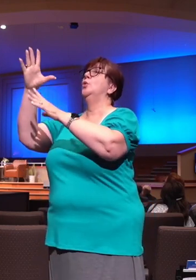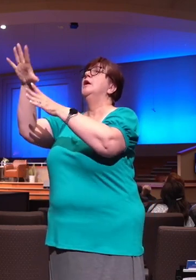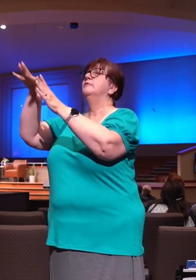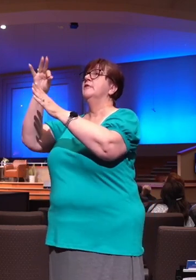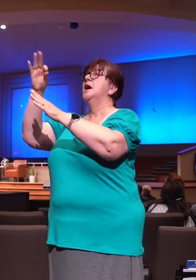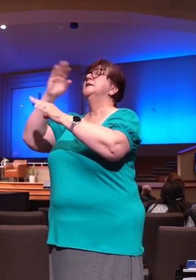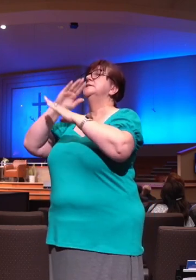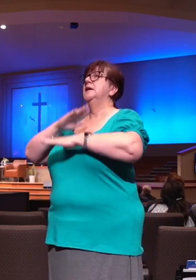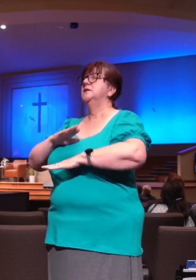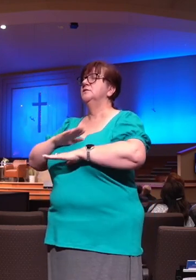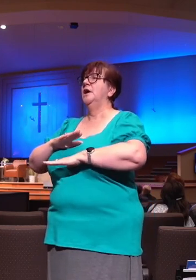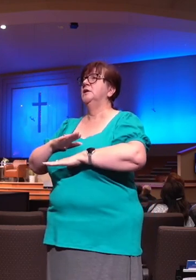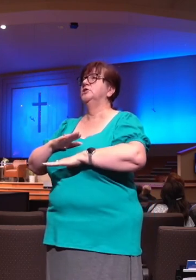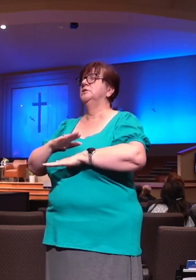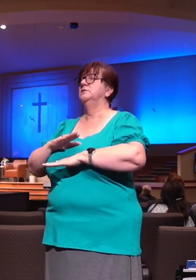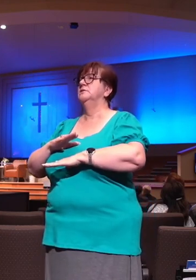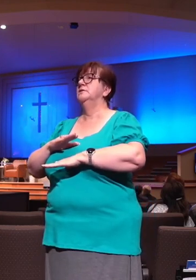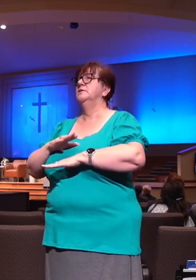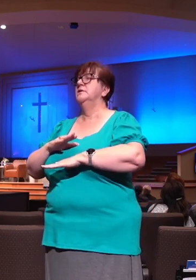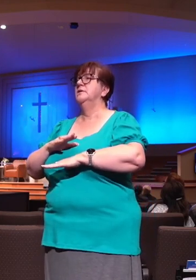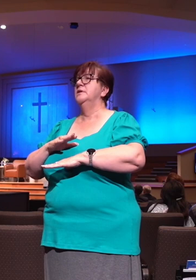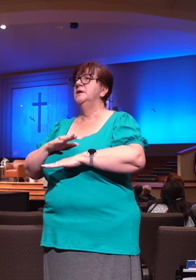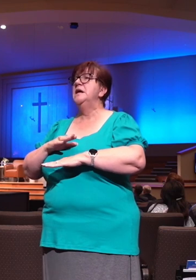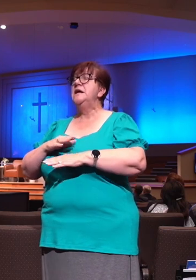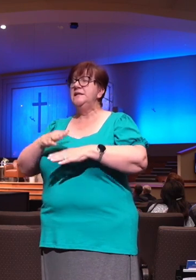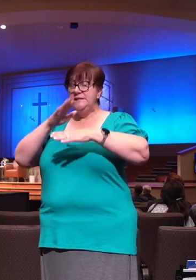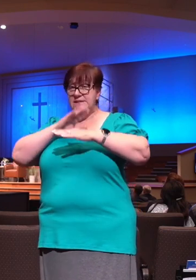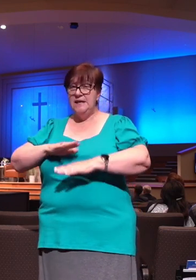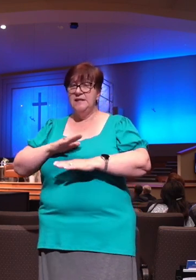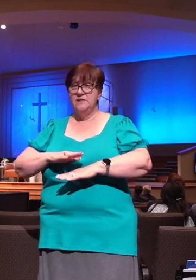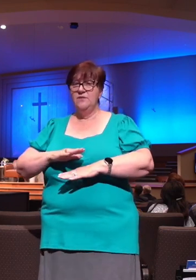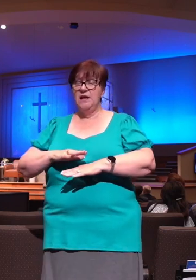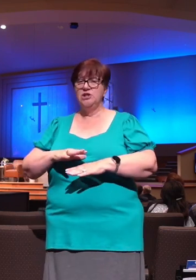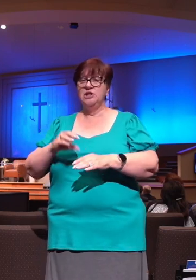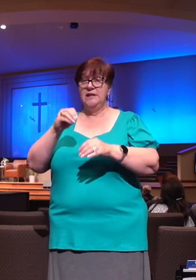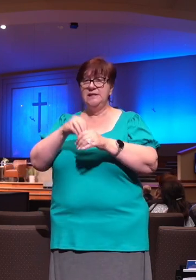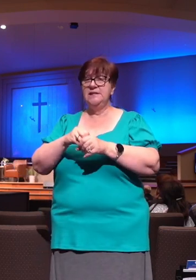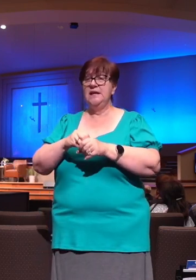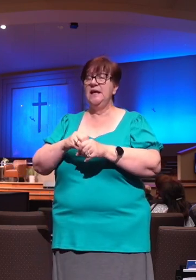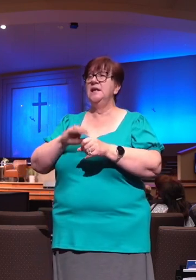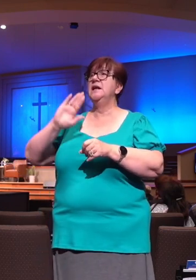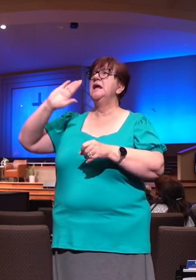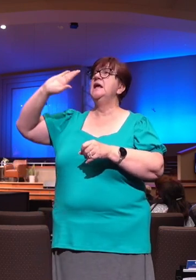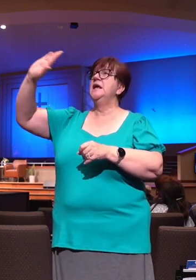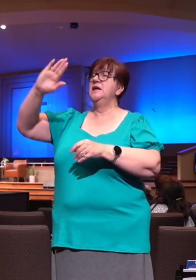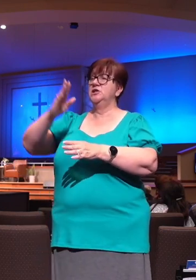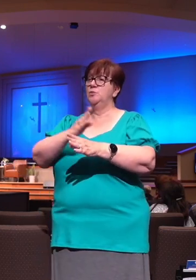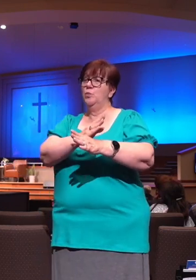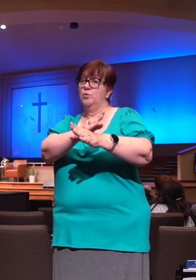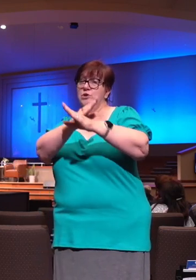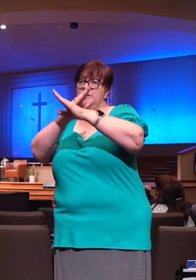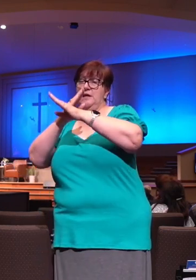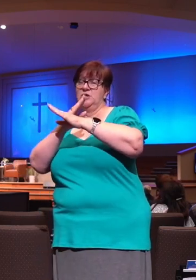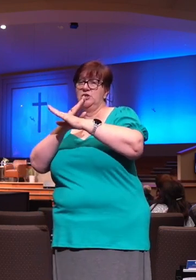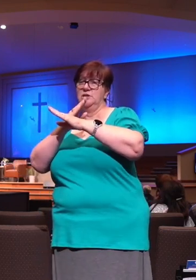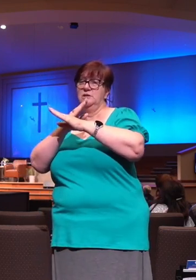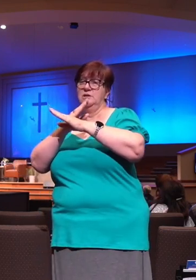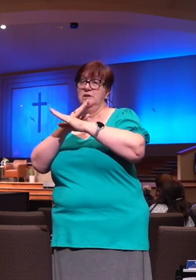do you find satisfaction in? We find satisfaction in his protection, in the safety and the security that we find in him.